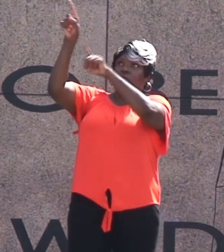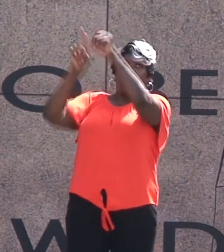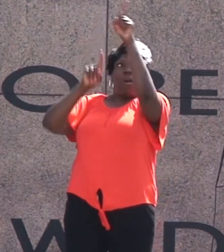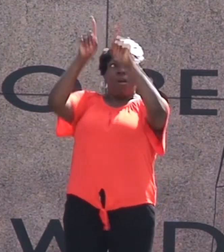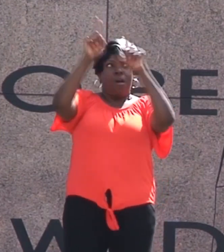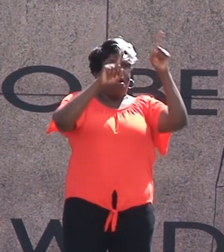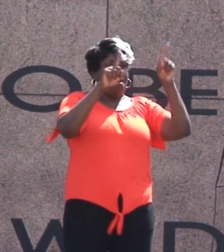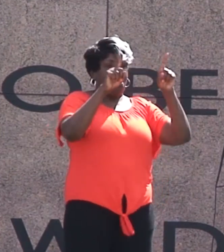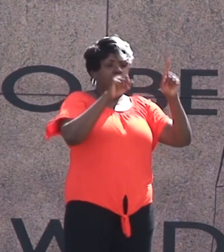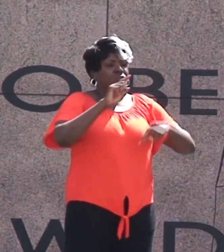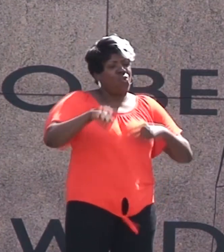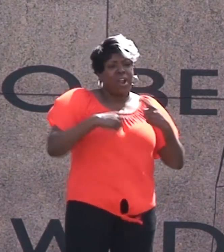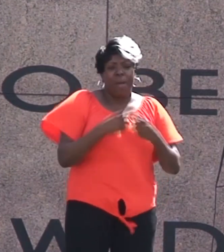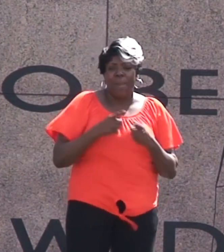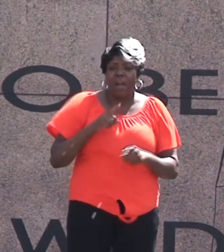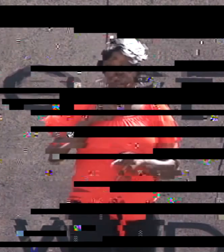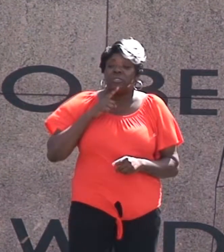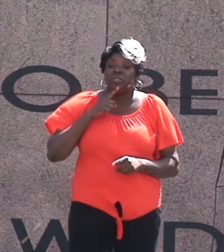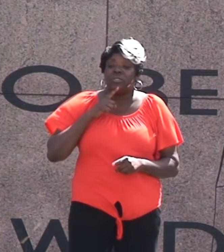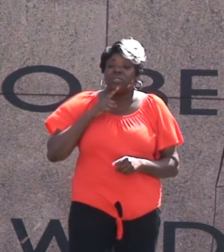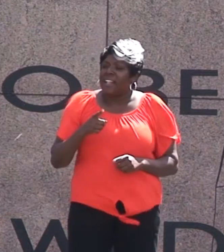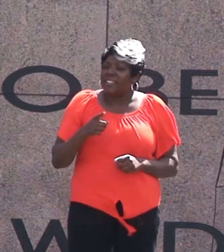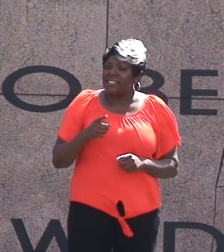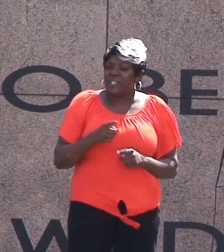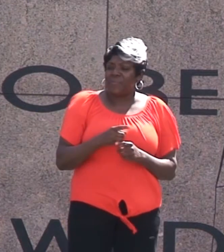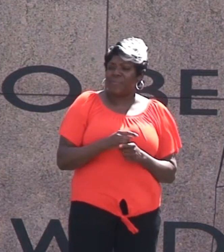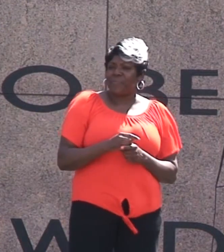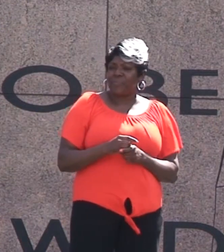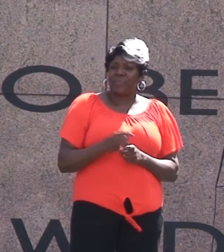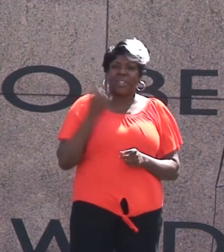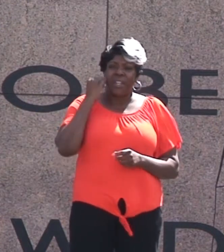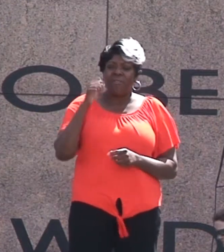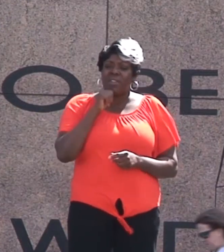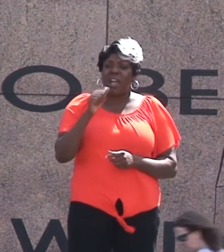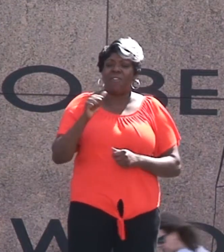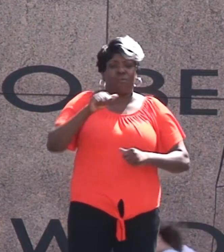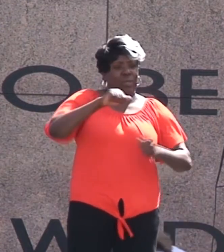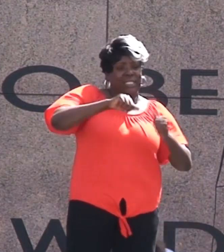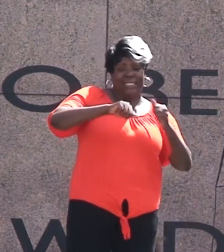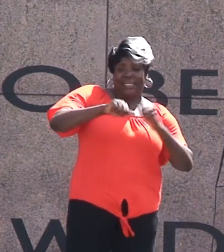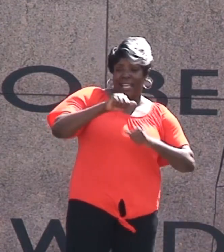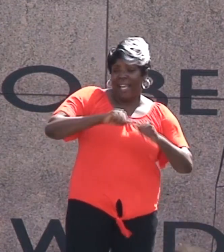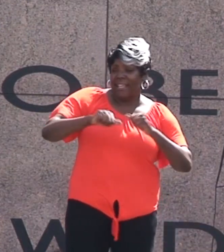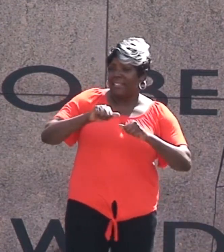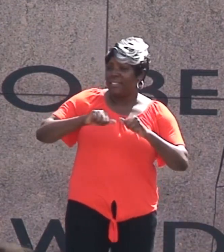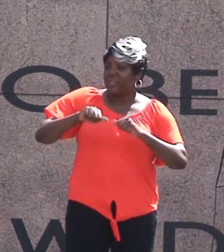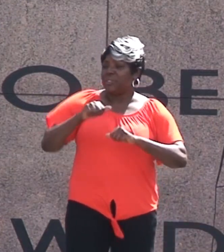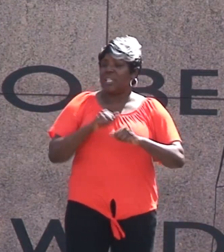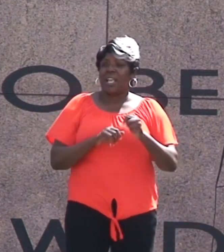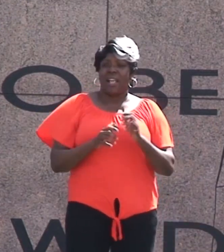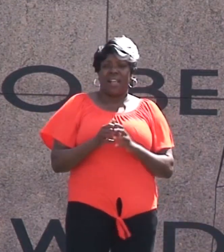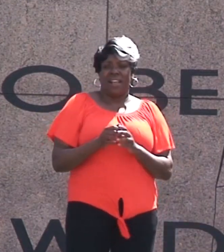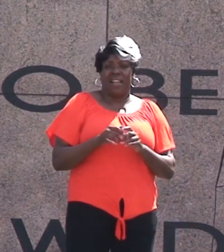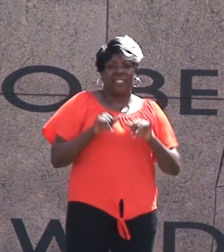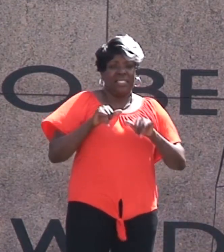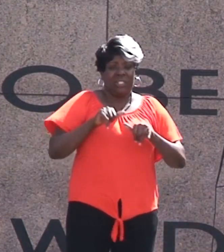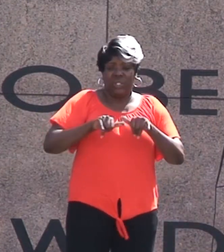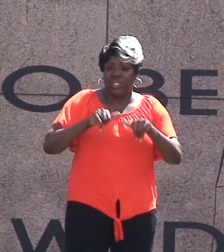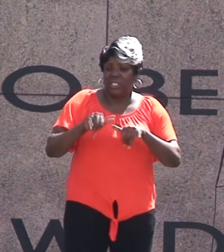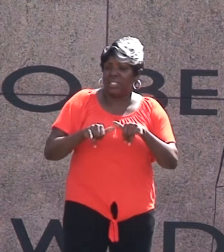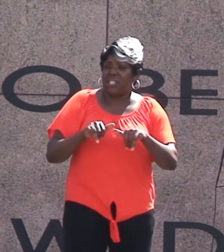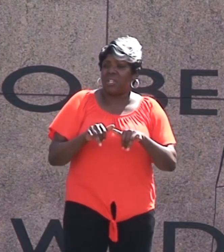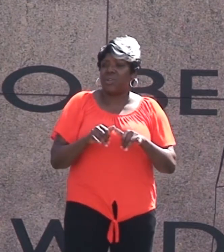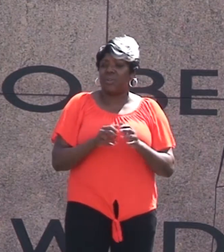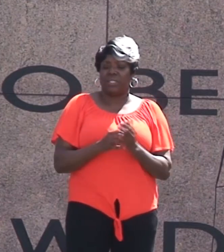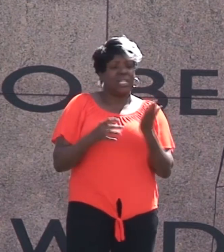We wouldn't even be able to celebrate Any of those other things If it weren't for the science And engineering And technology That make them possible Like live